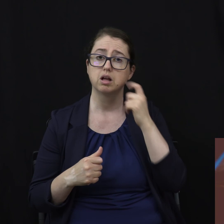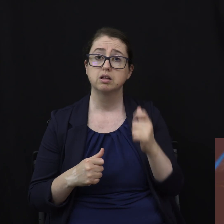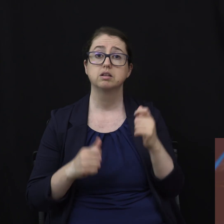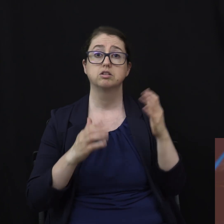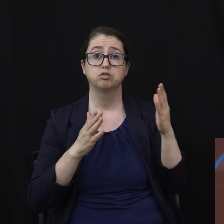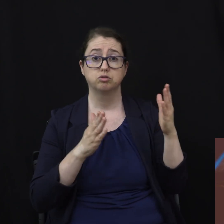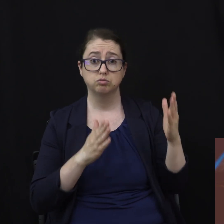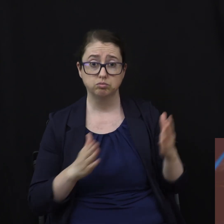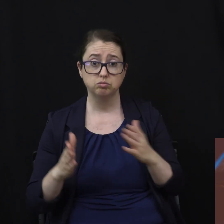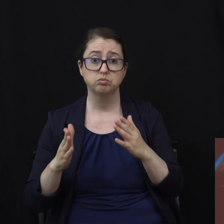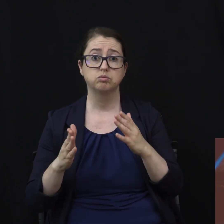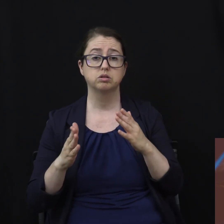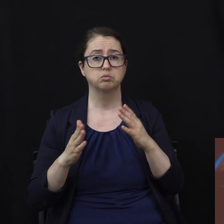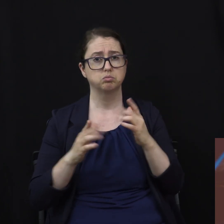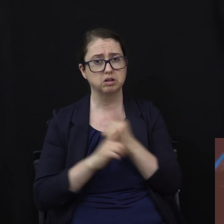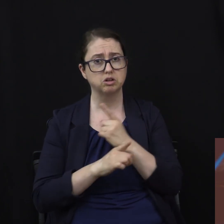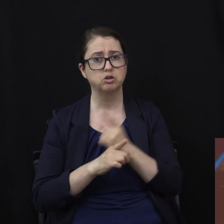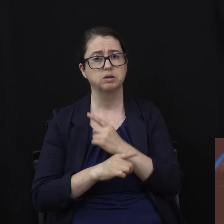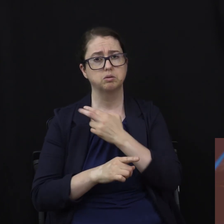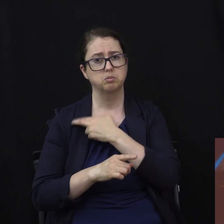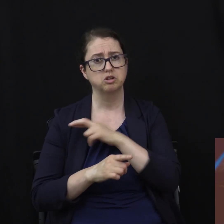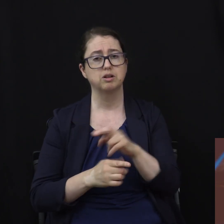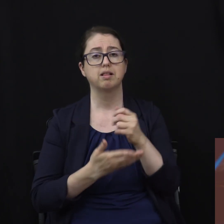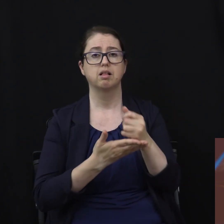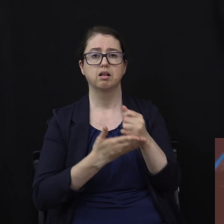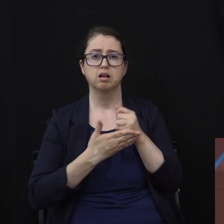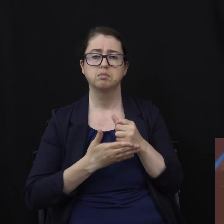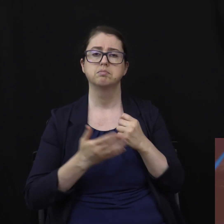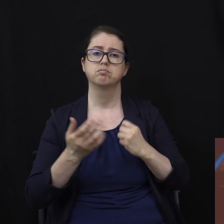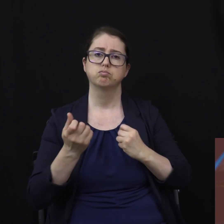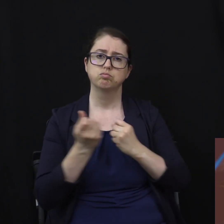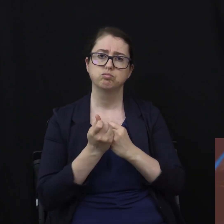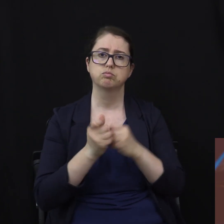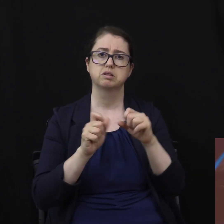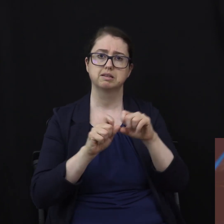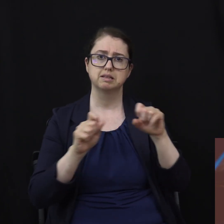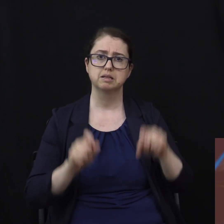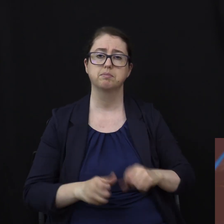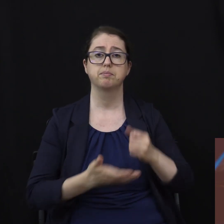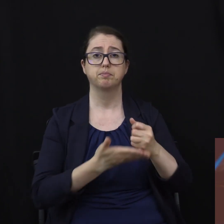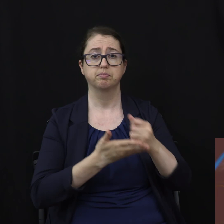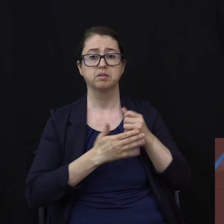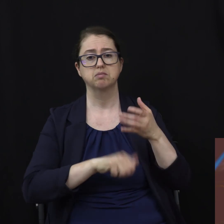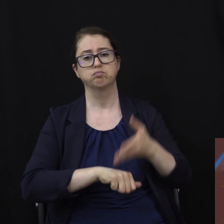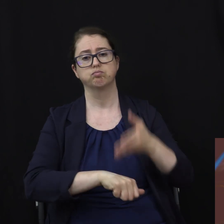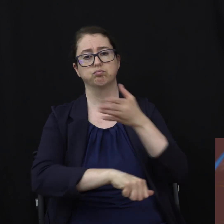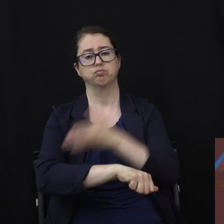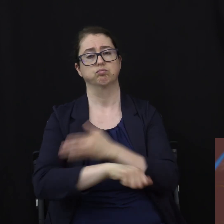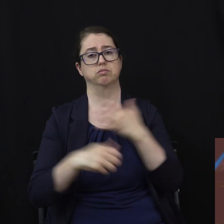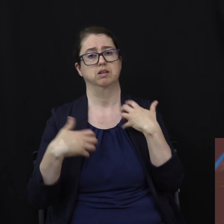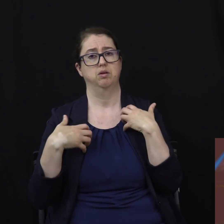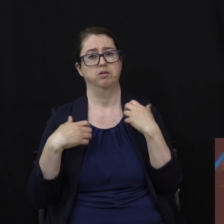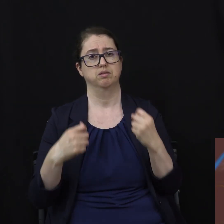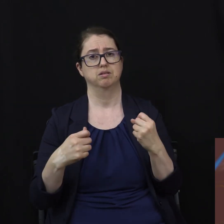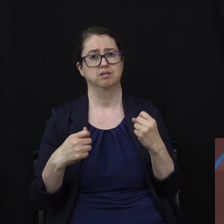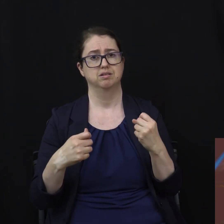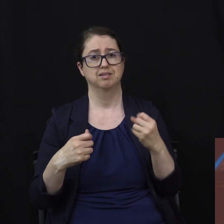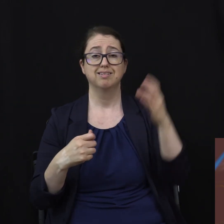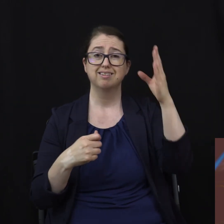provides a support system that helps improve overall health. You see, we were created to be a part of a